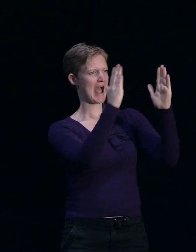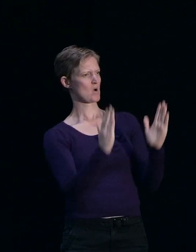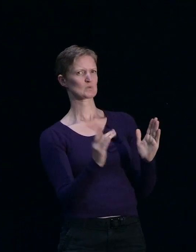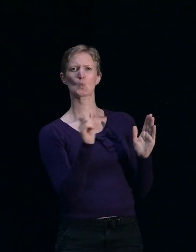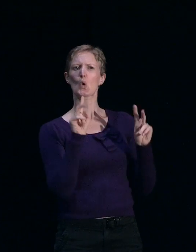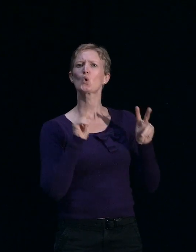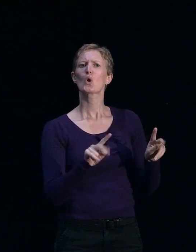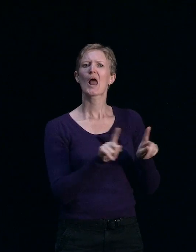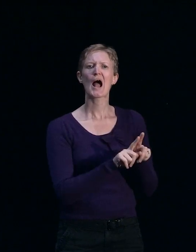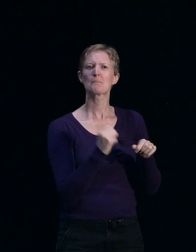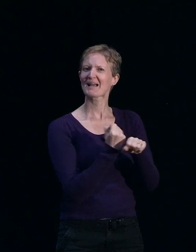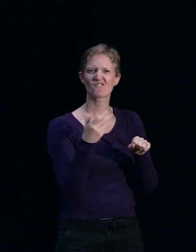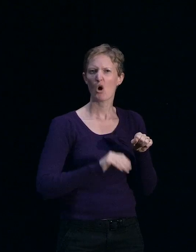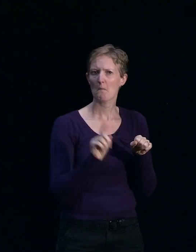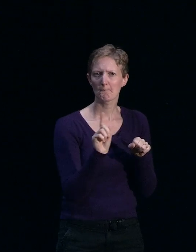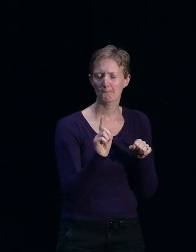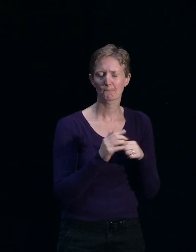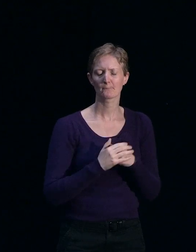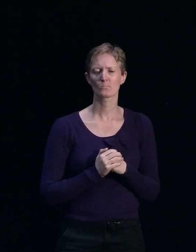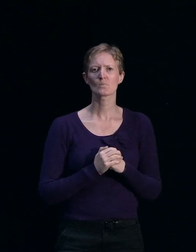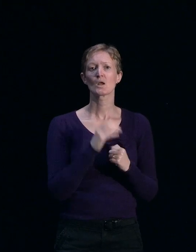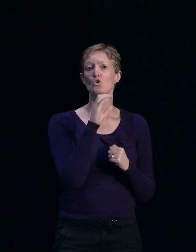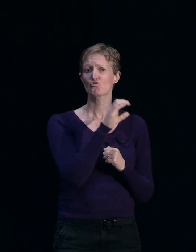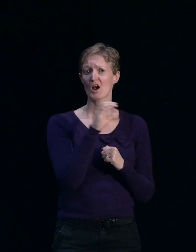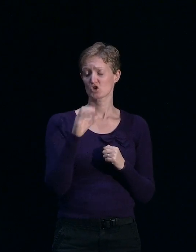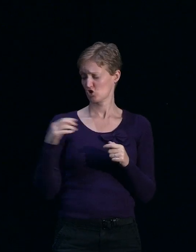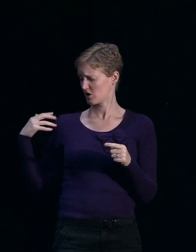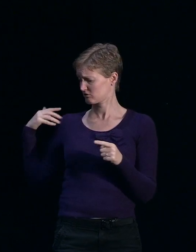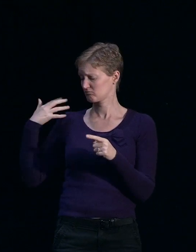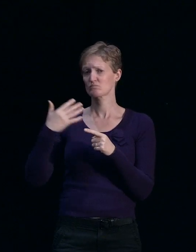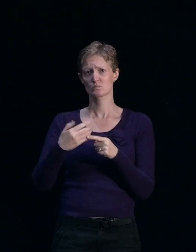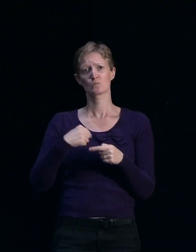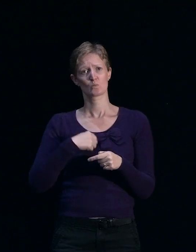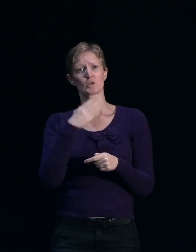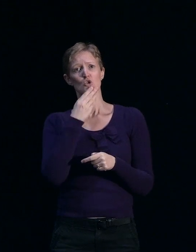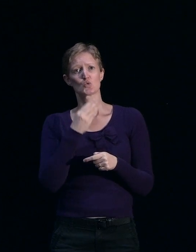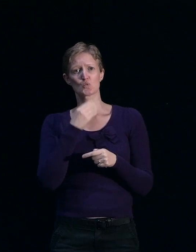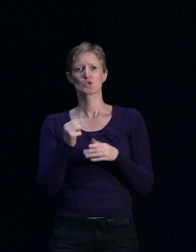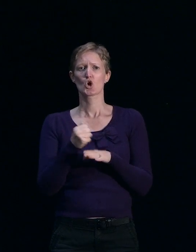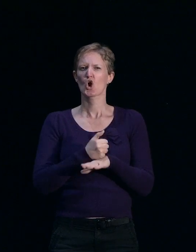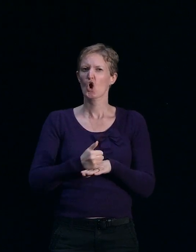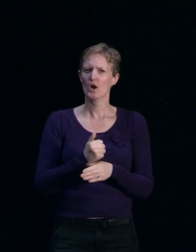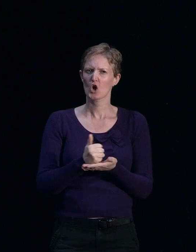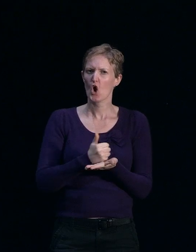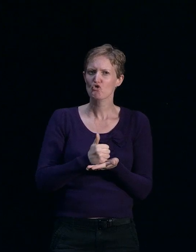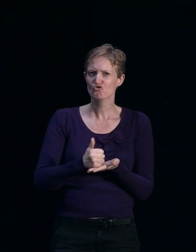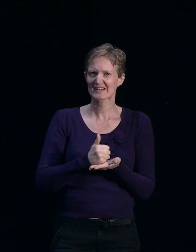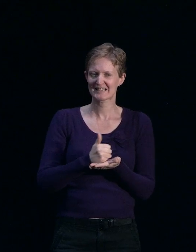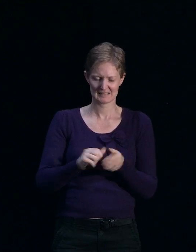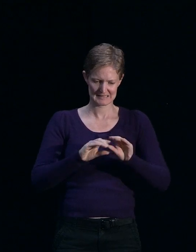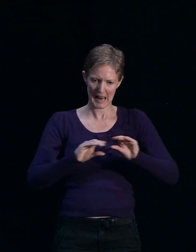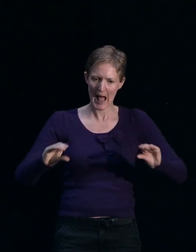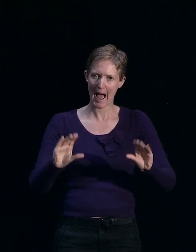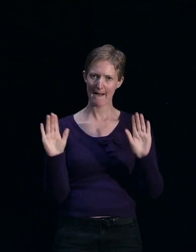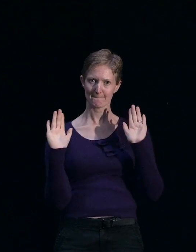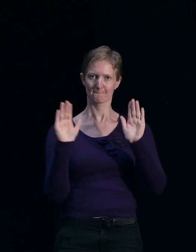Now, in Christchurch we've tended to move towards a concrete slab with some